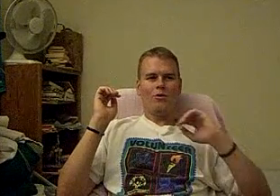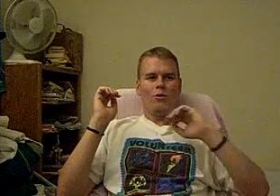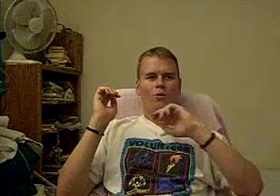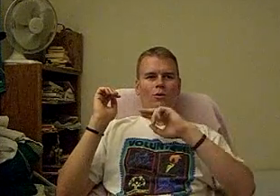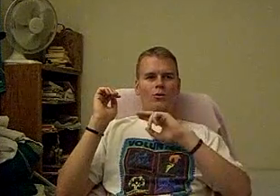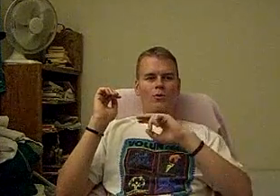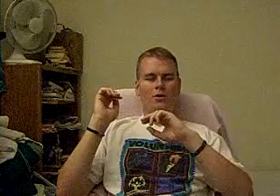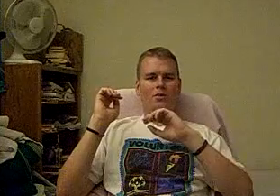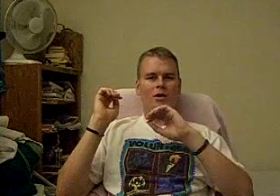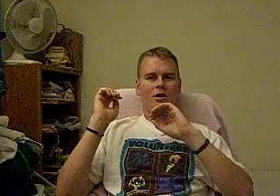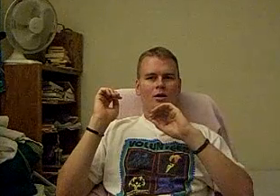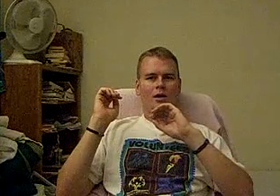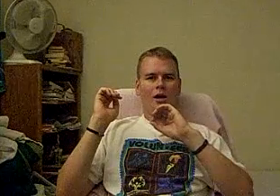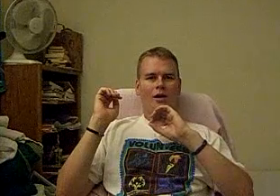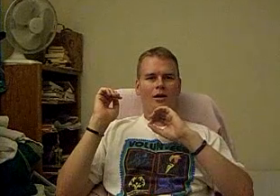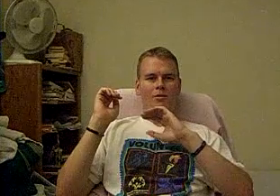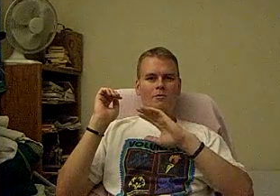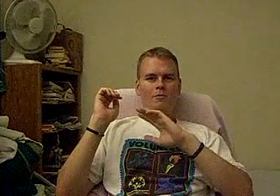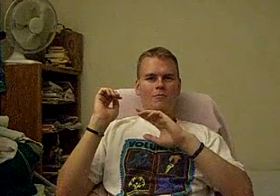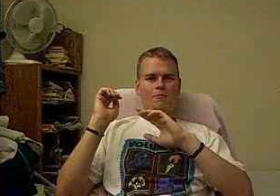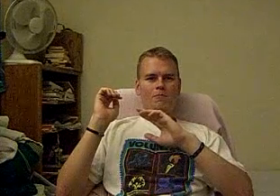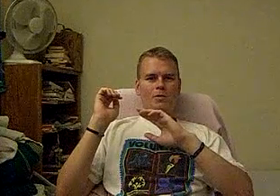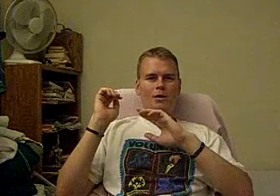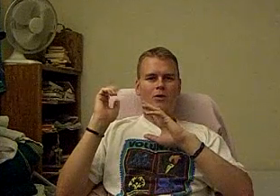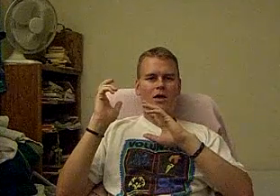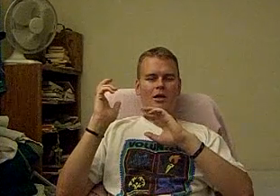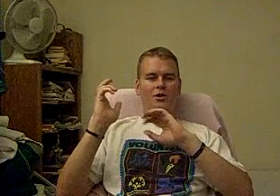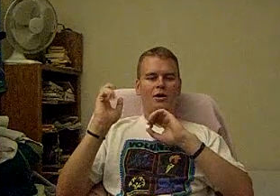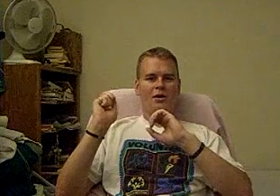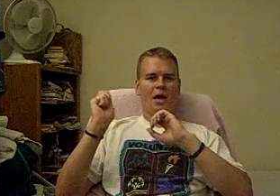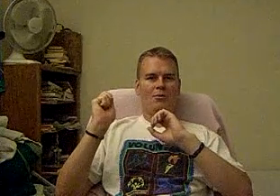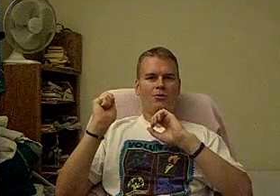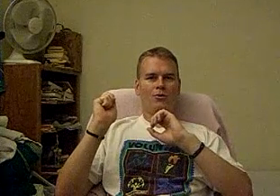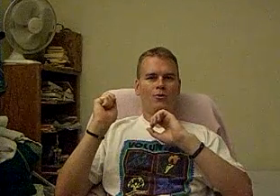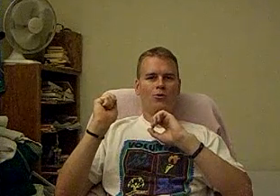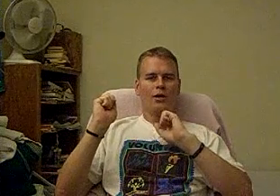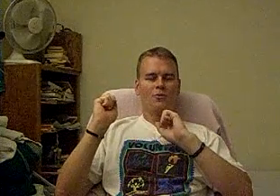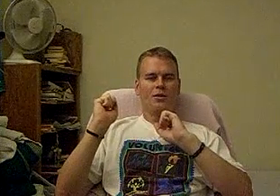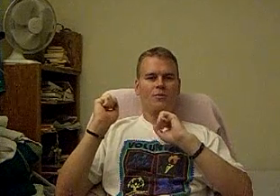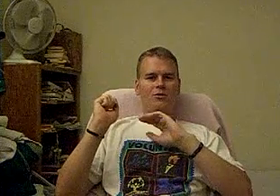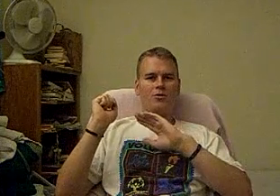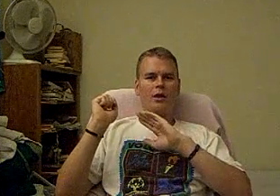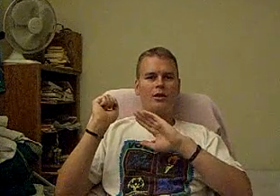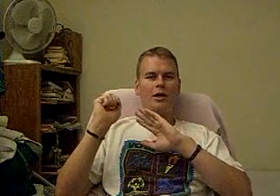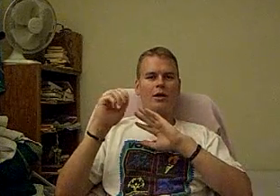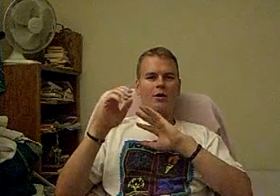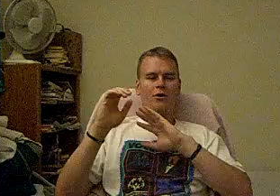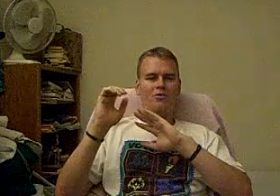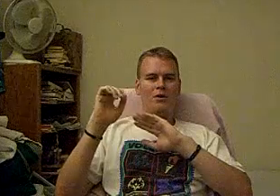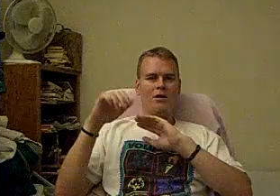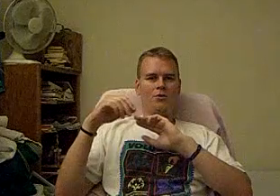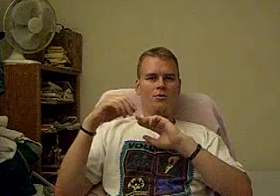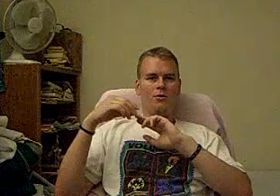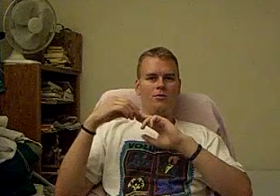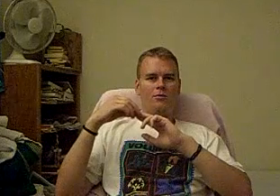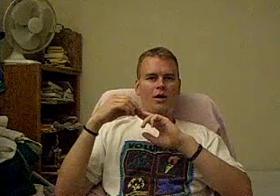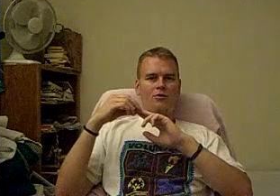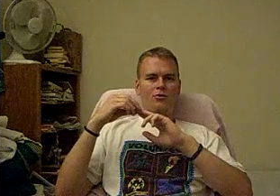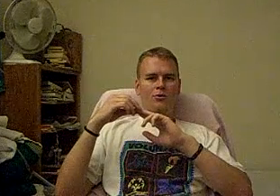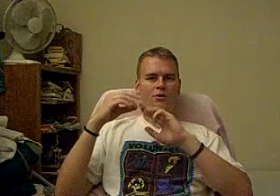Or would it be a, you know, they do have a camera crew working with them, and so that they are going to spend either day two or